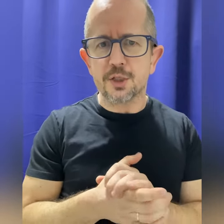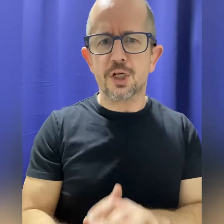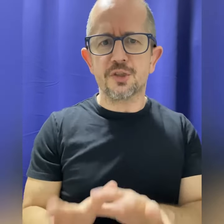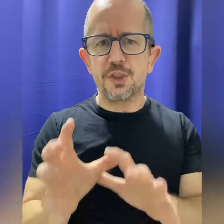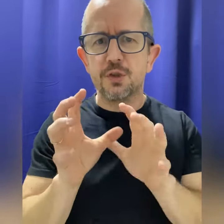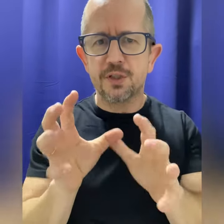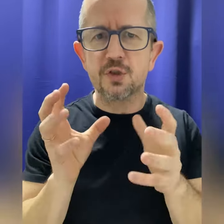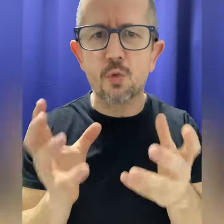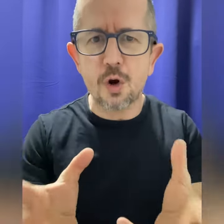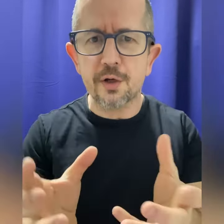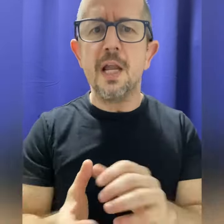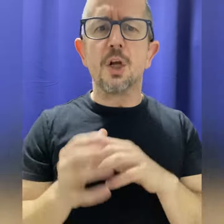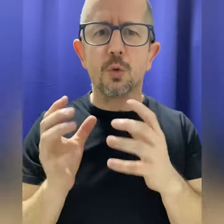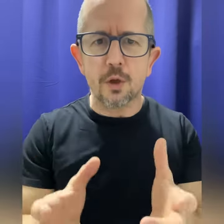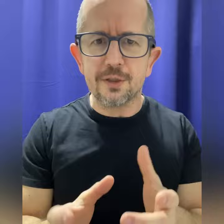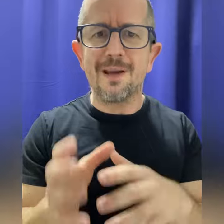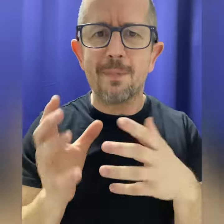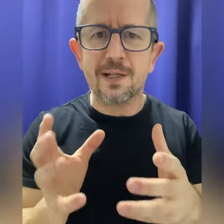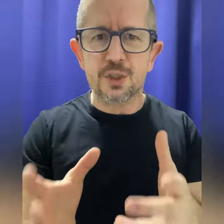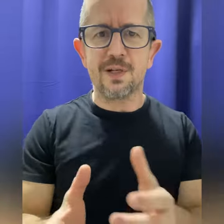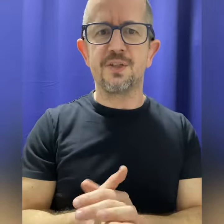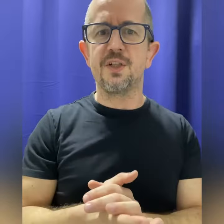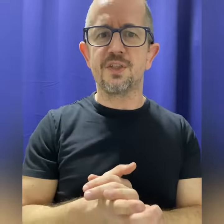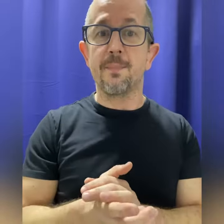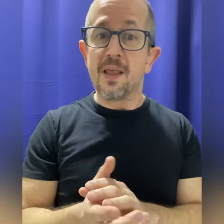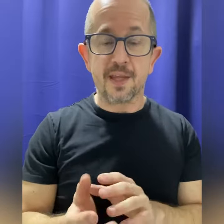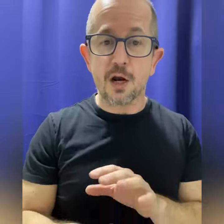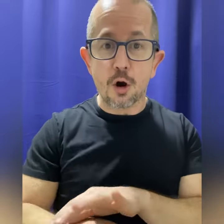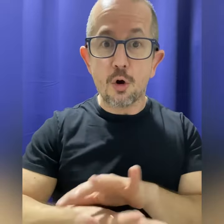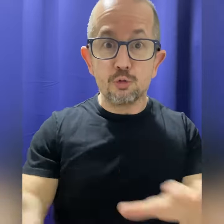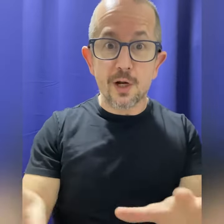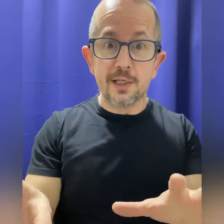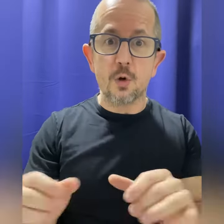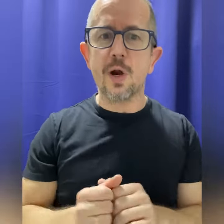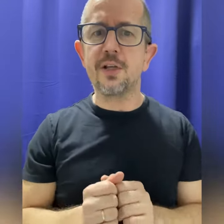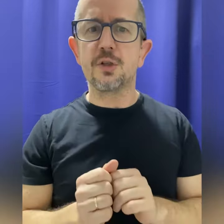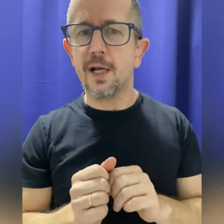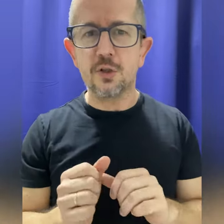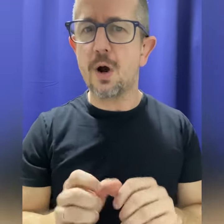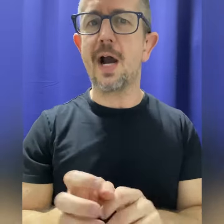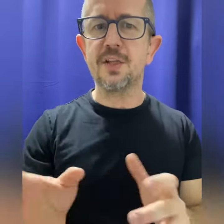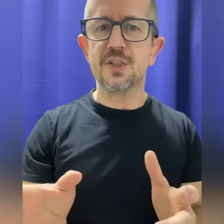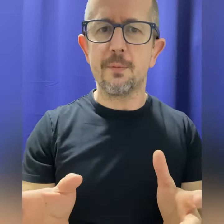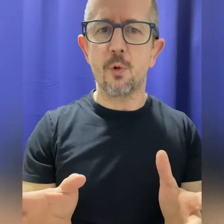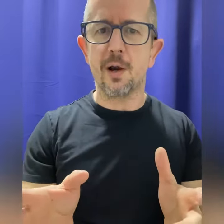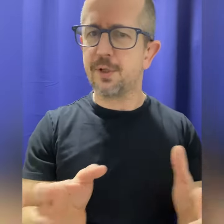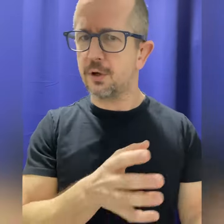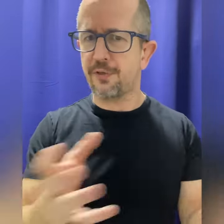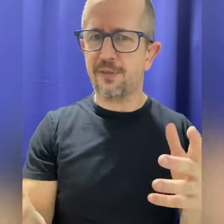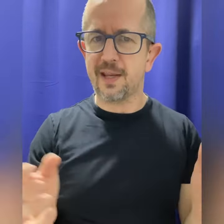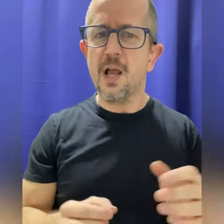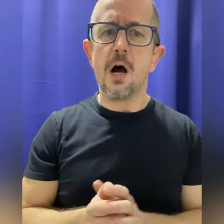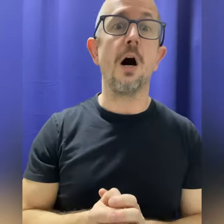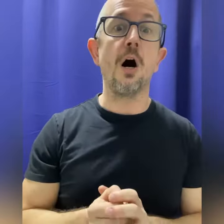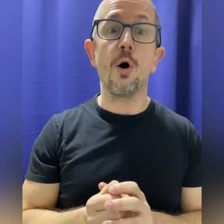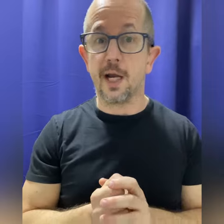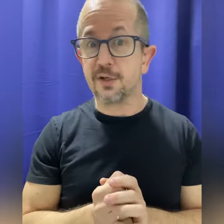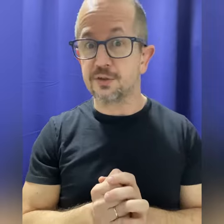just use this word Quality Management System, they are all running away trying to hide somewhere because they think, extra